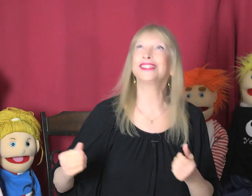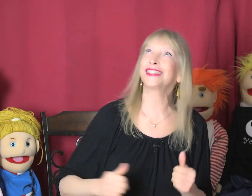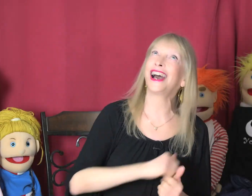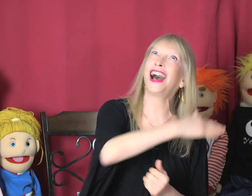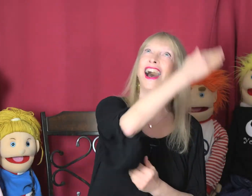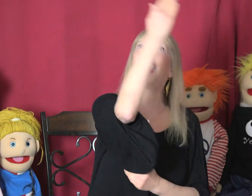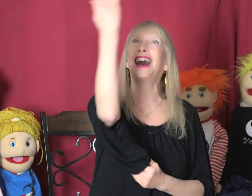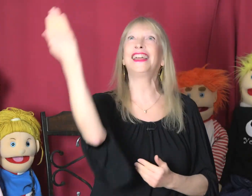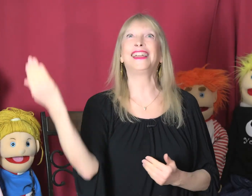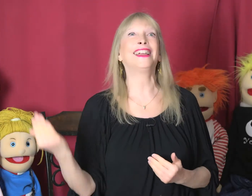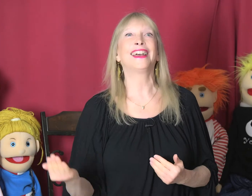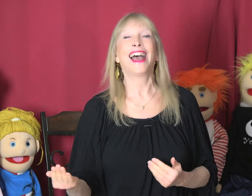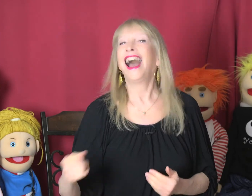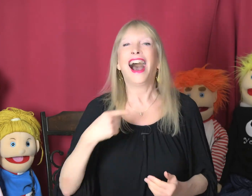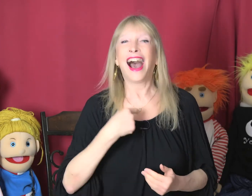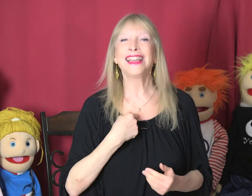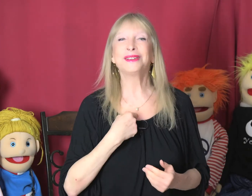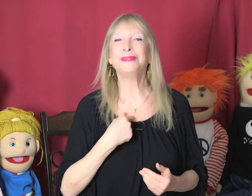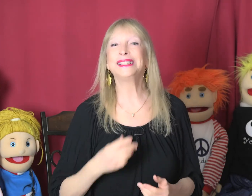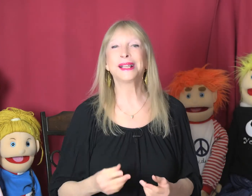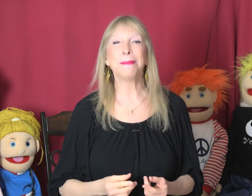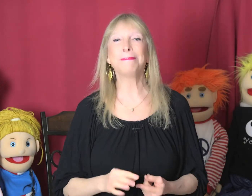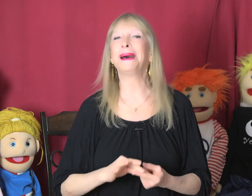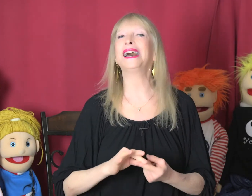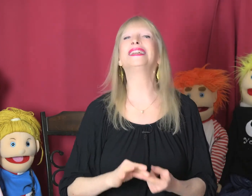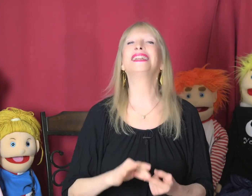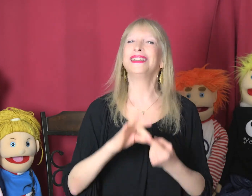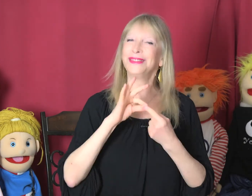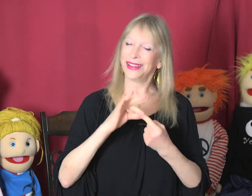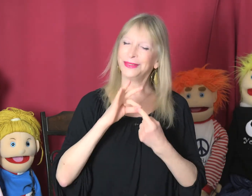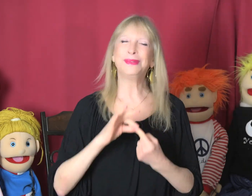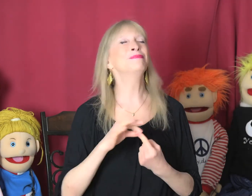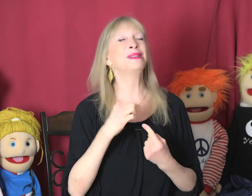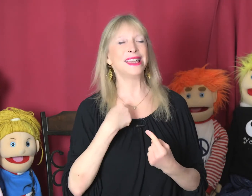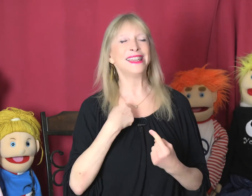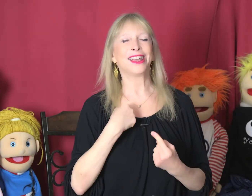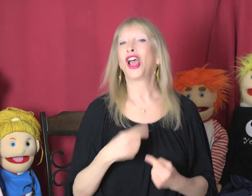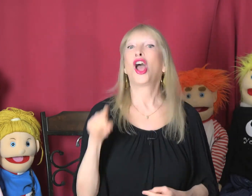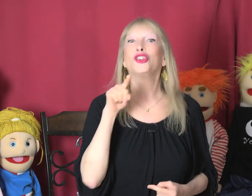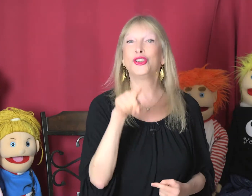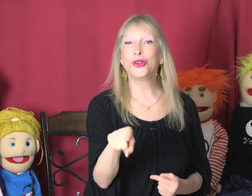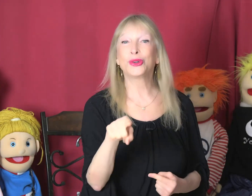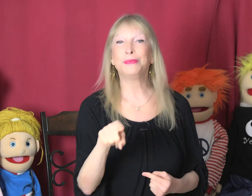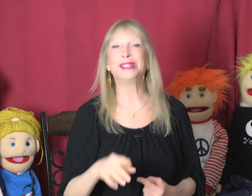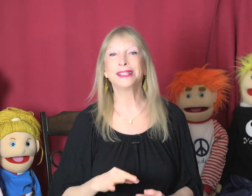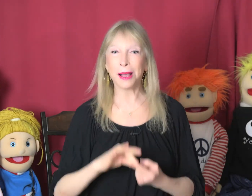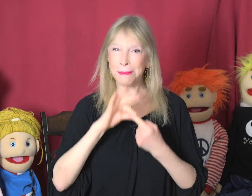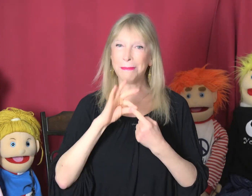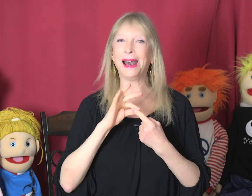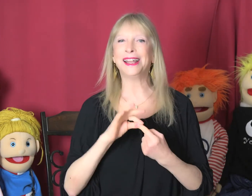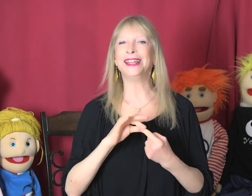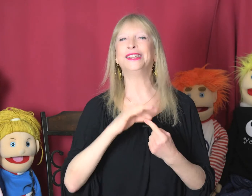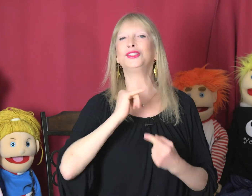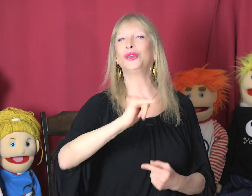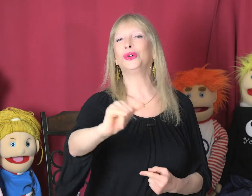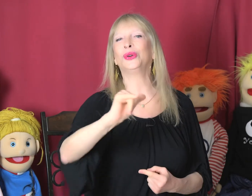sky. I can be somebody just being me. You can be somebody too.